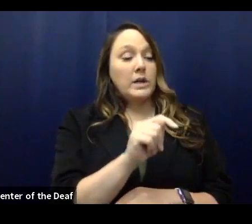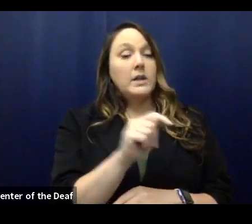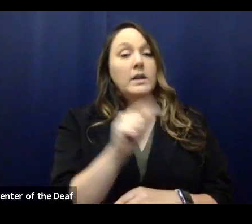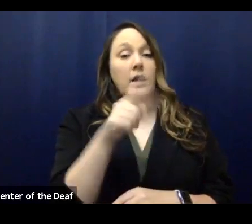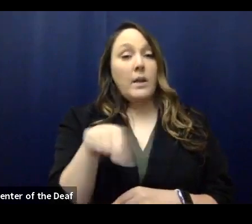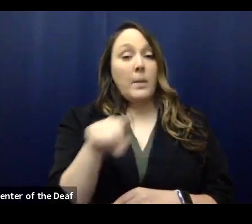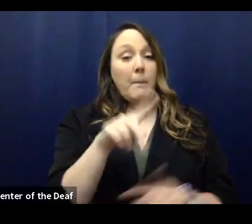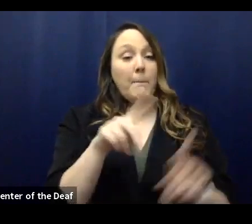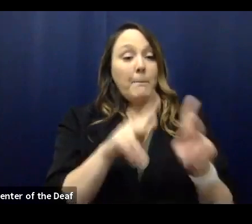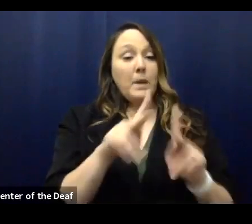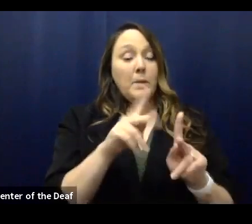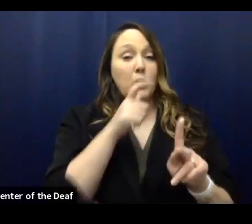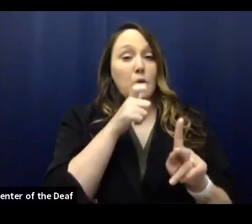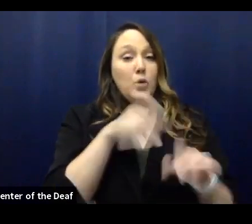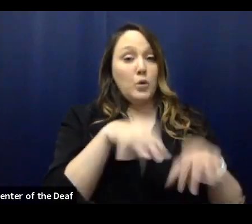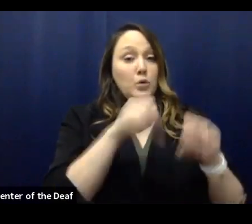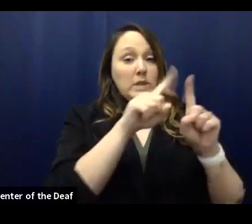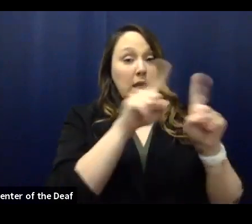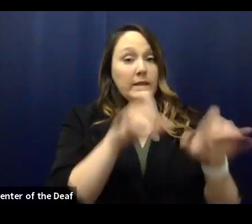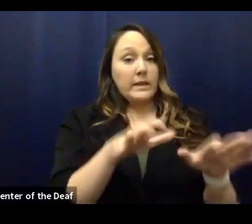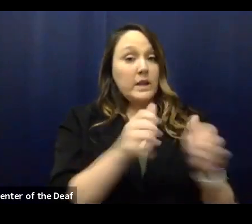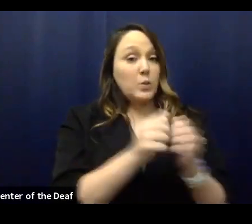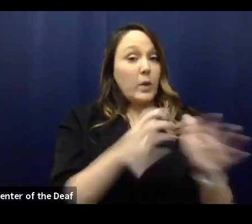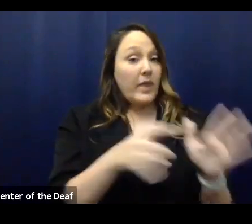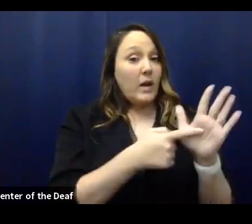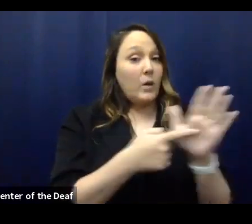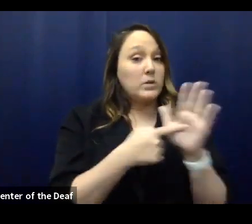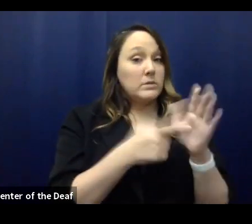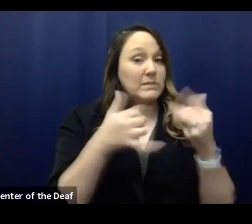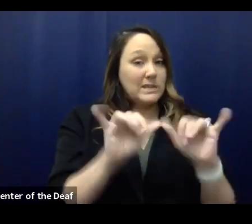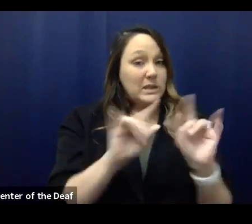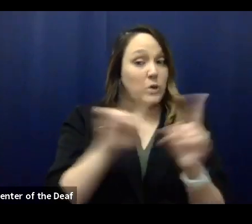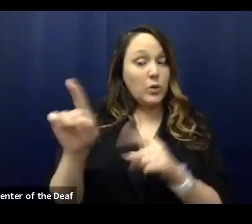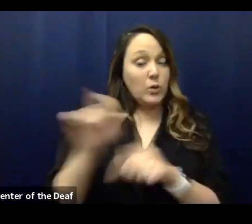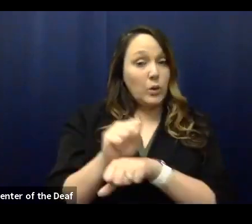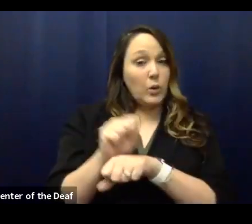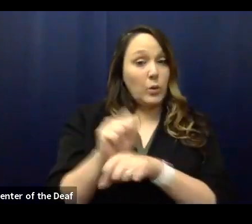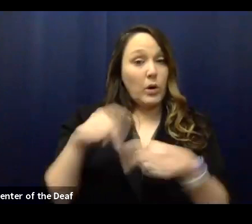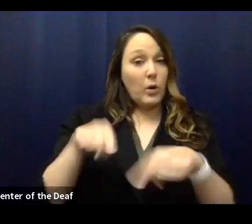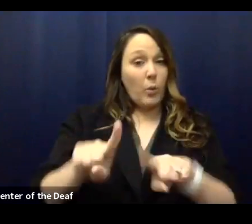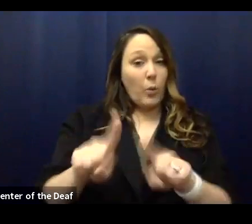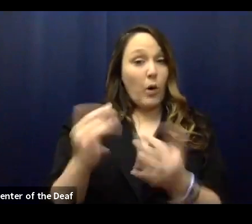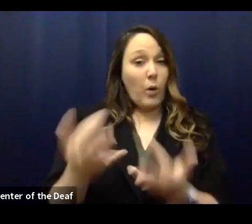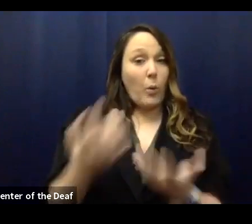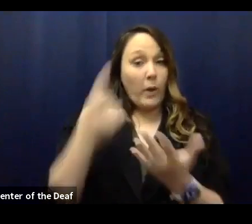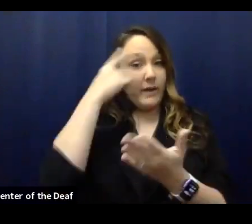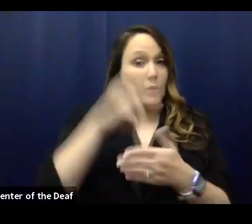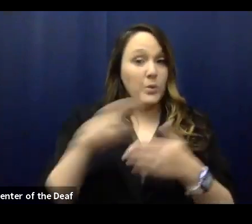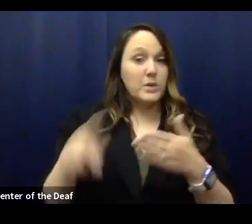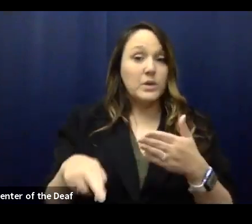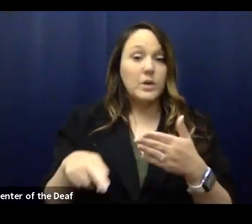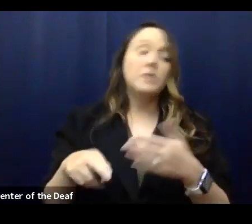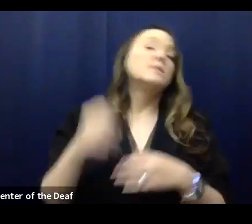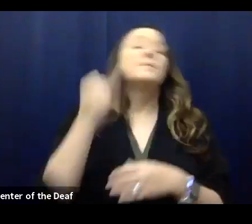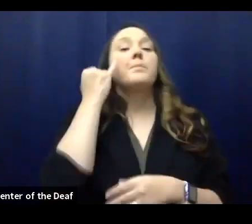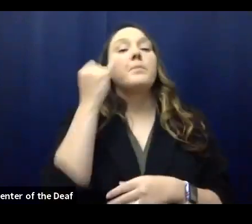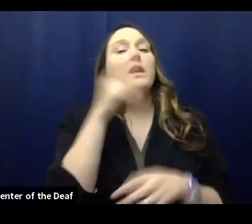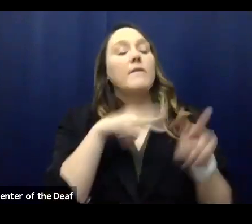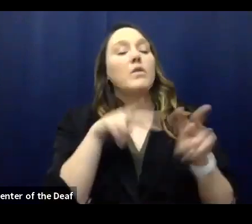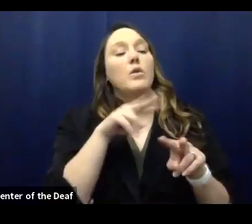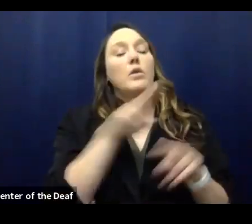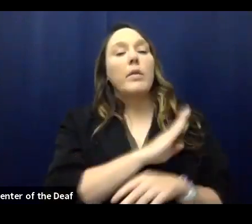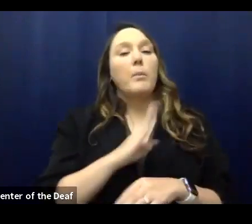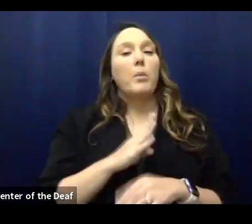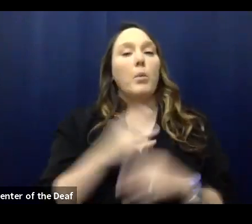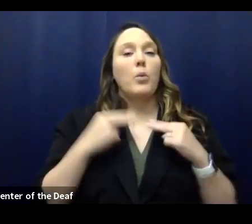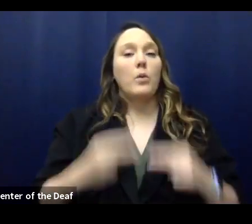those that get a COVID test without symptoms still go to work while they are awaiting results? If you look at the Board of Health's most recent